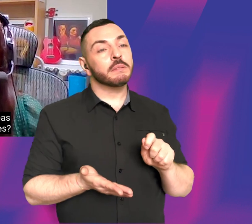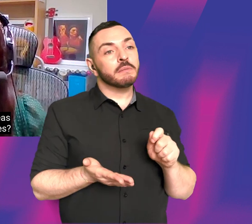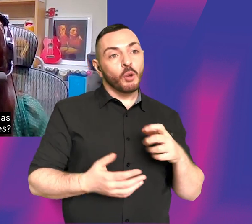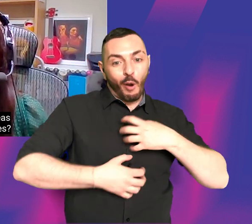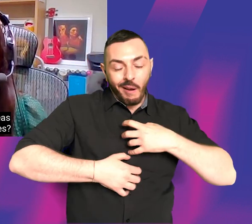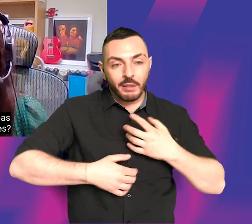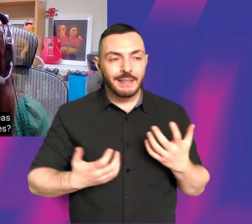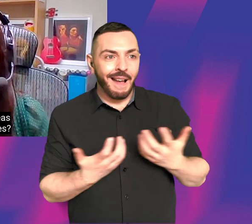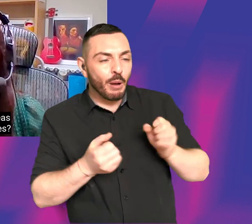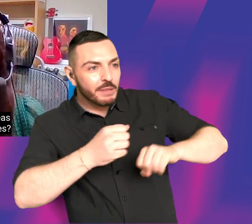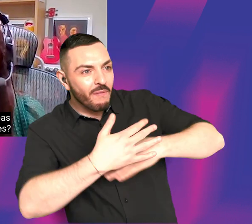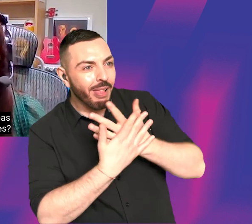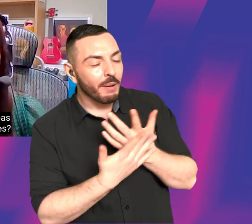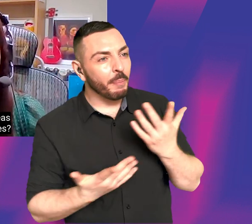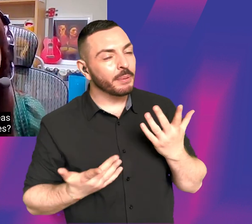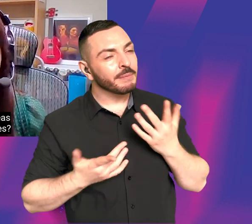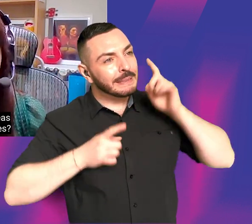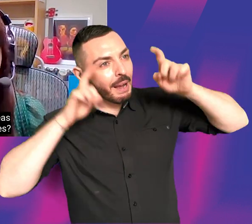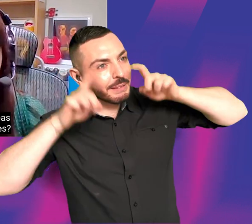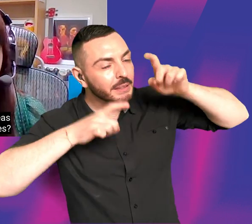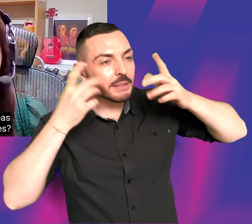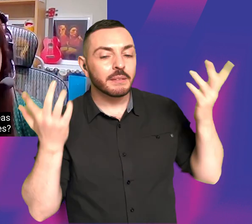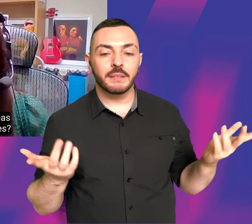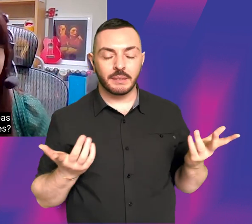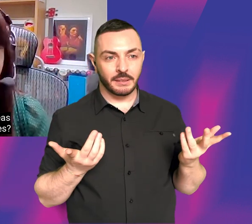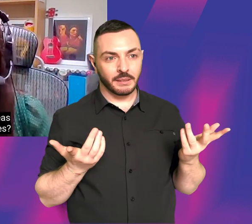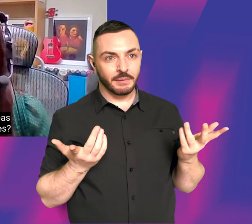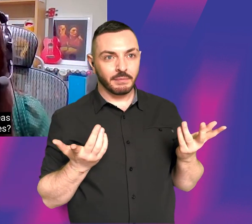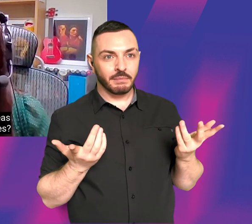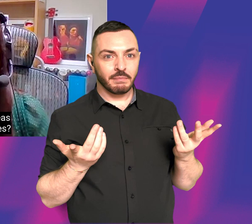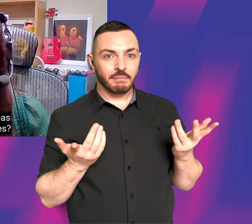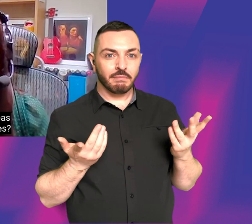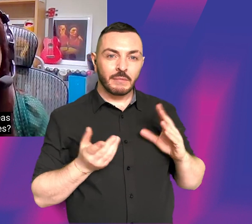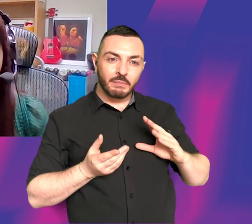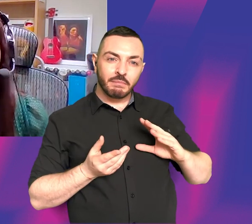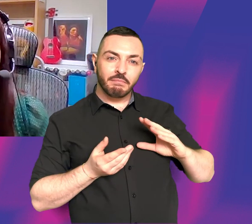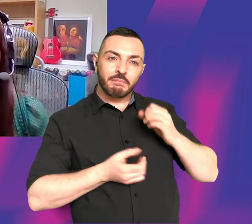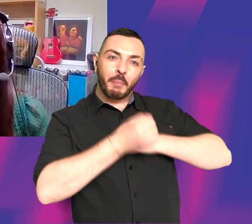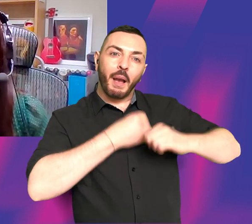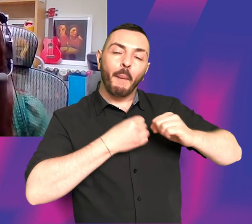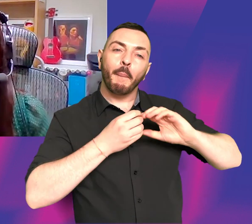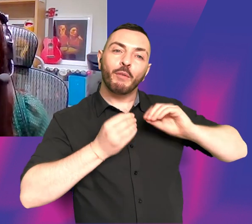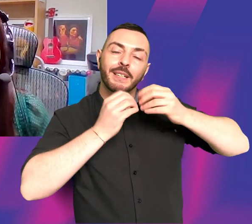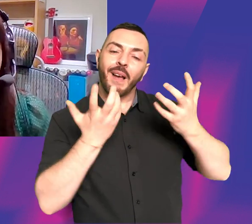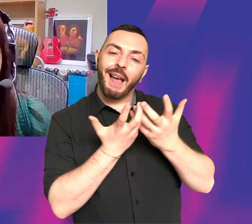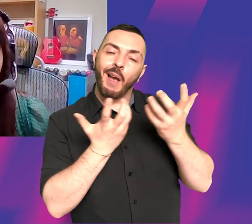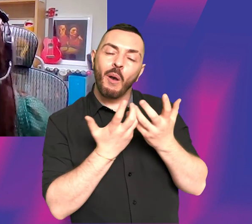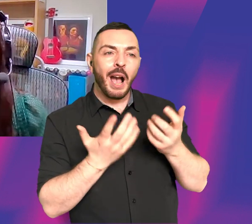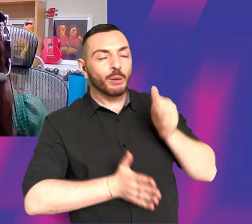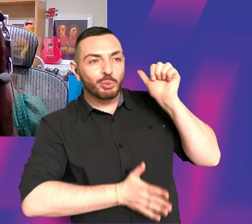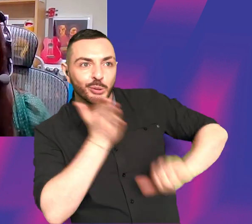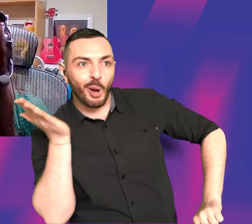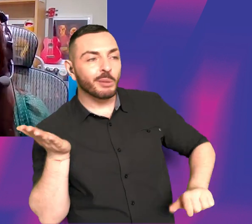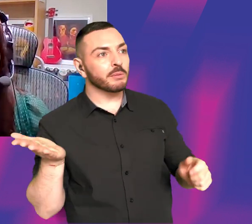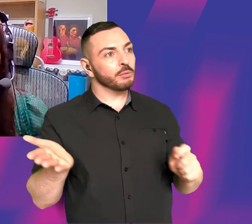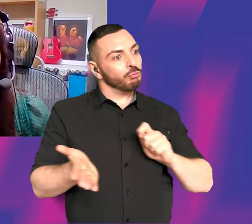do you sort of develop these ideas and sort of flex your creativity muscles? Like, how do you sort of start writing? How do